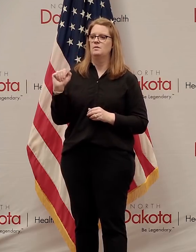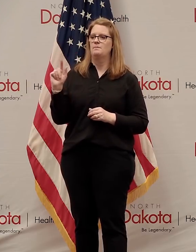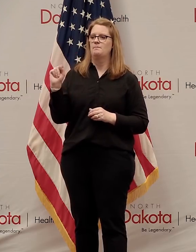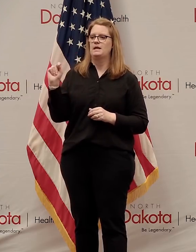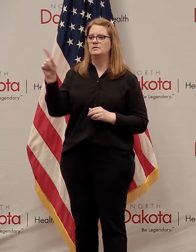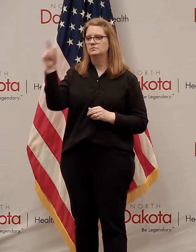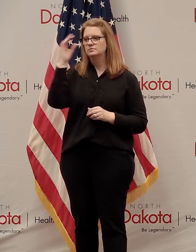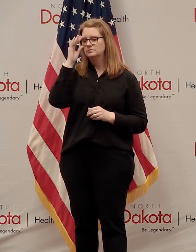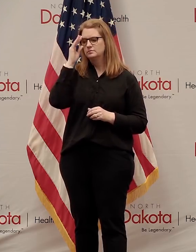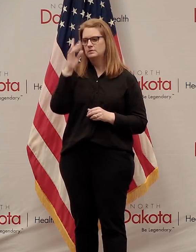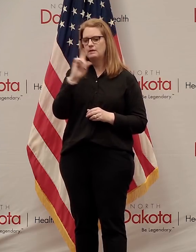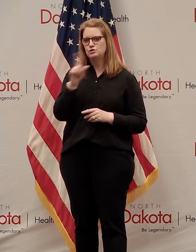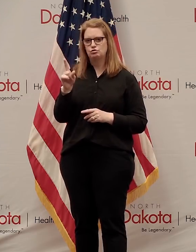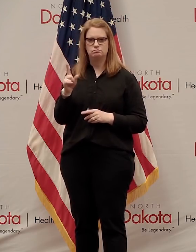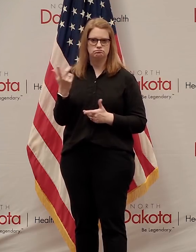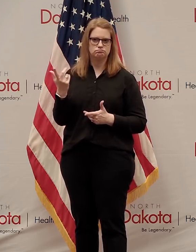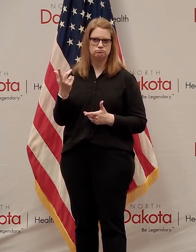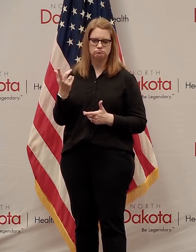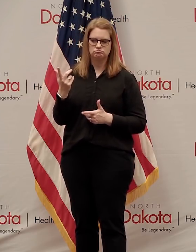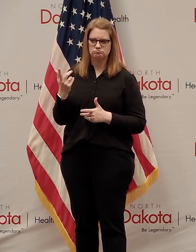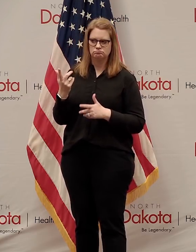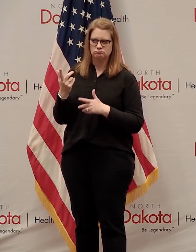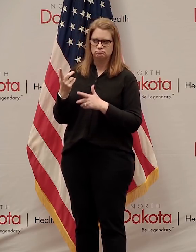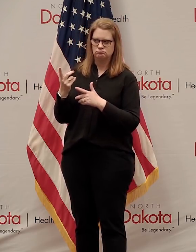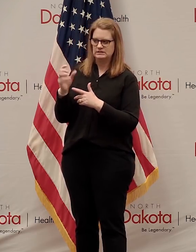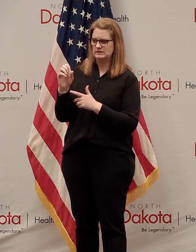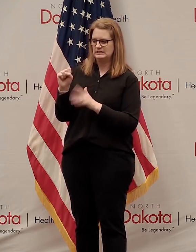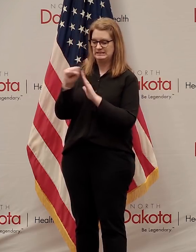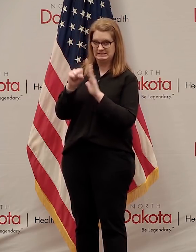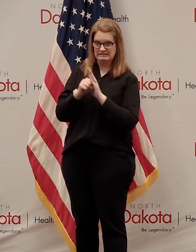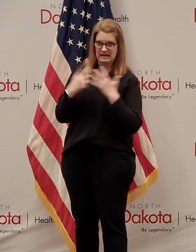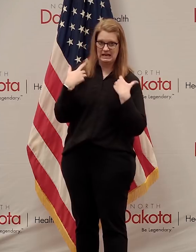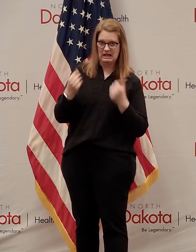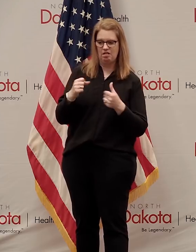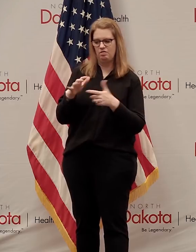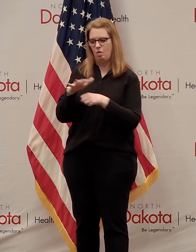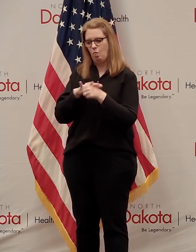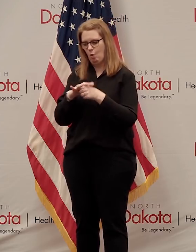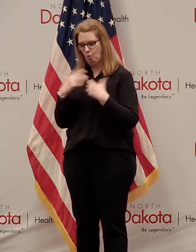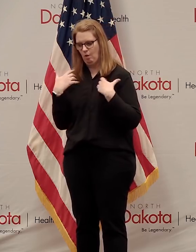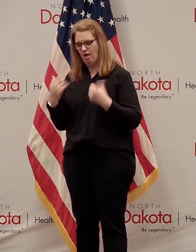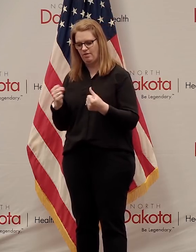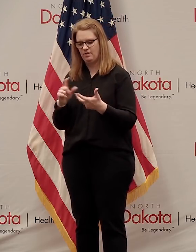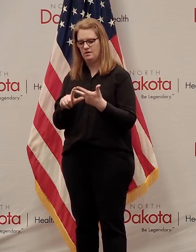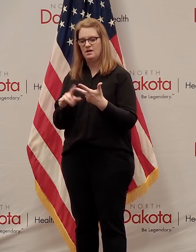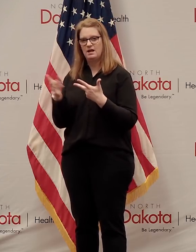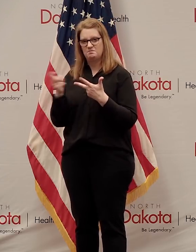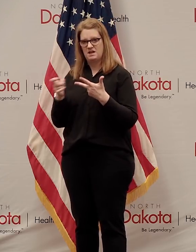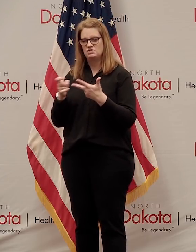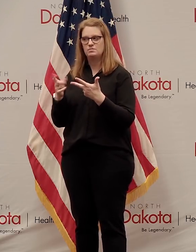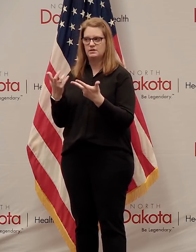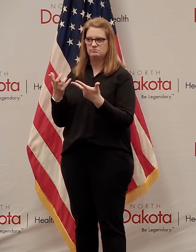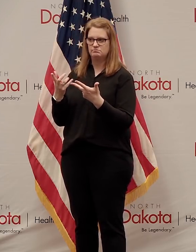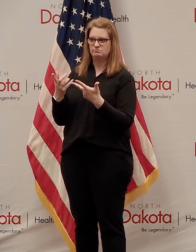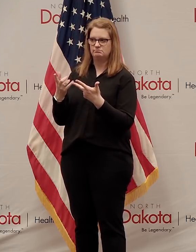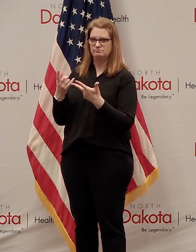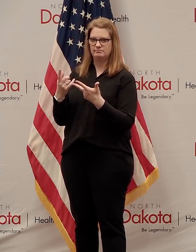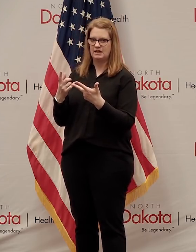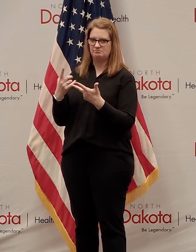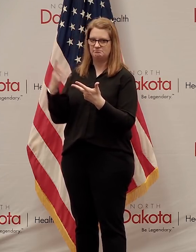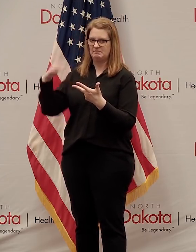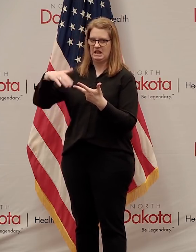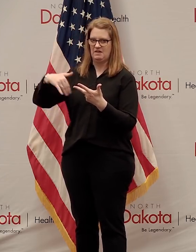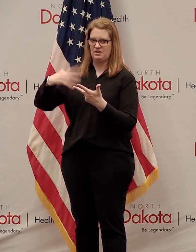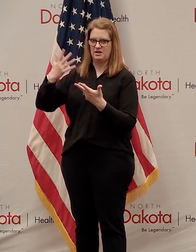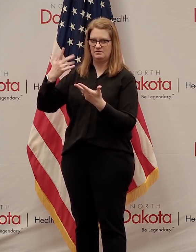and I'm sure that would be a decision that would be arrived between state health, local health, and management, but I haven't been briefed on that one.